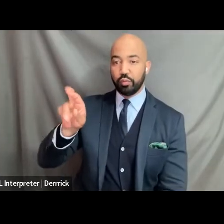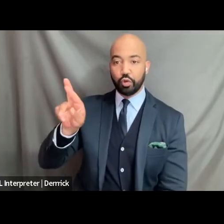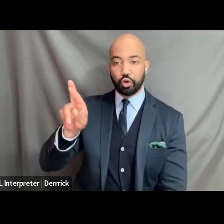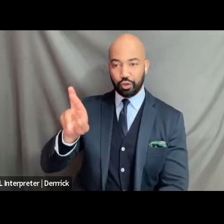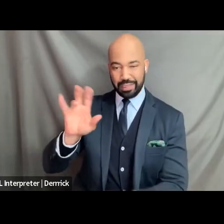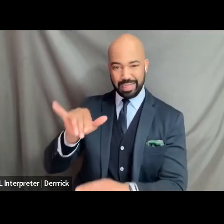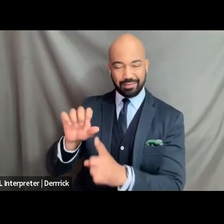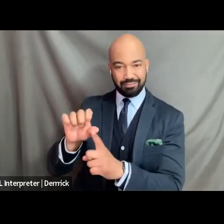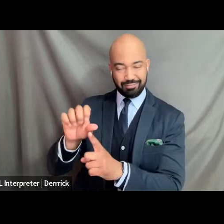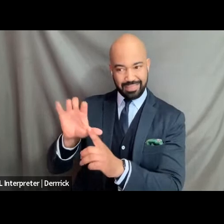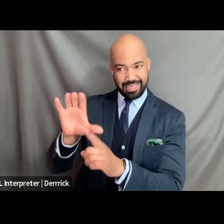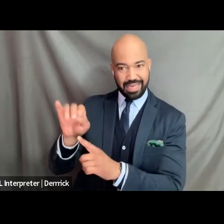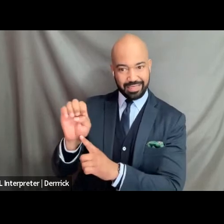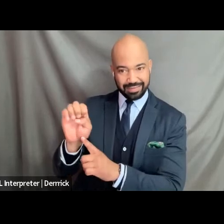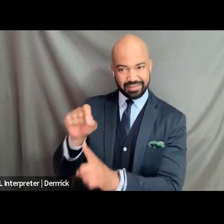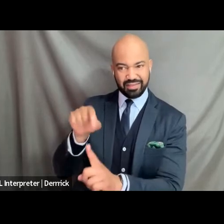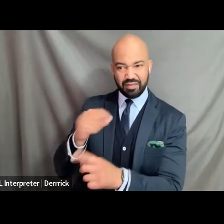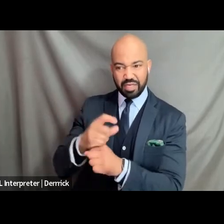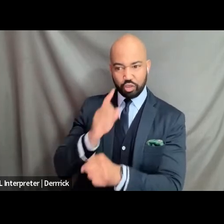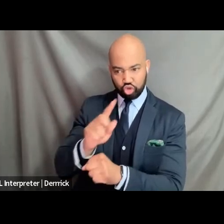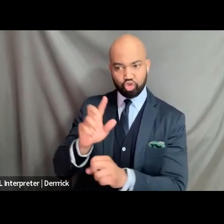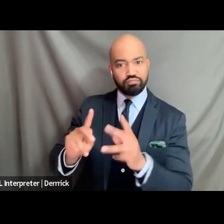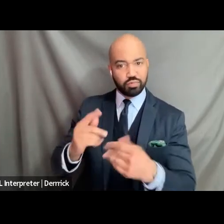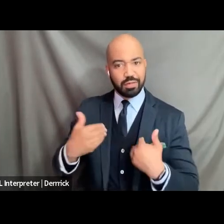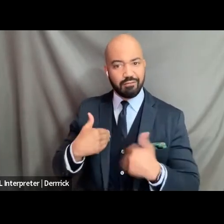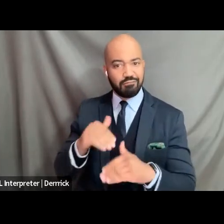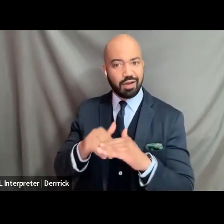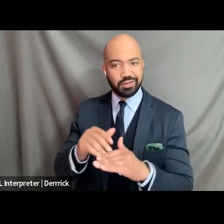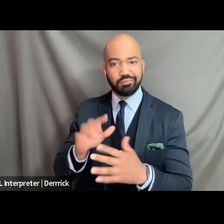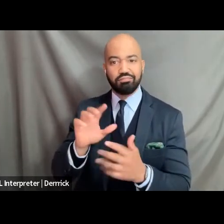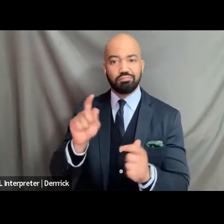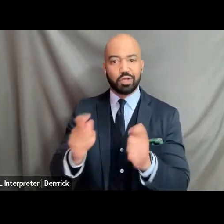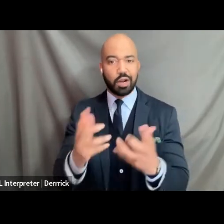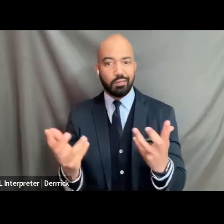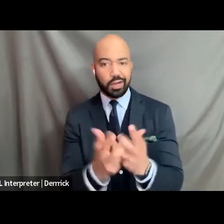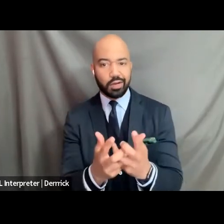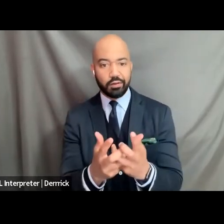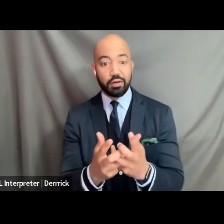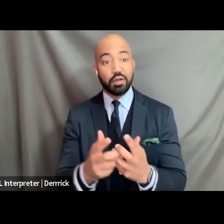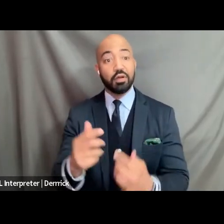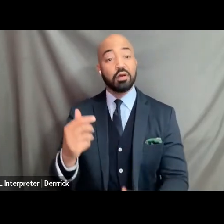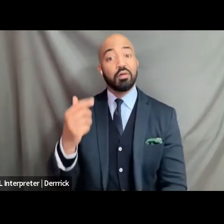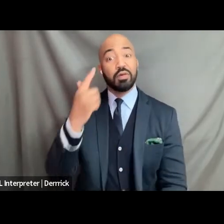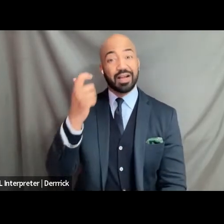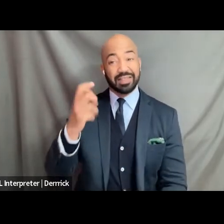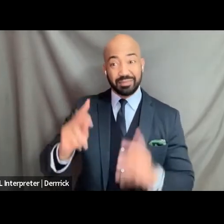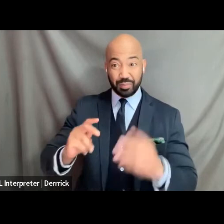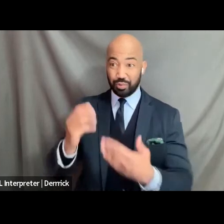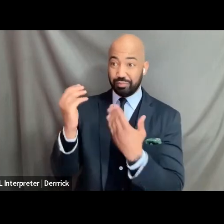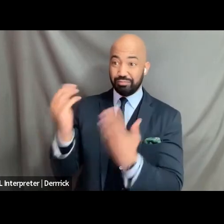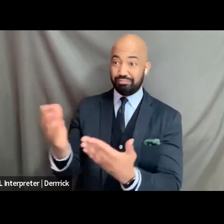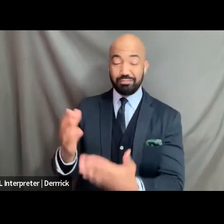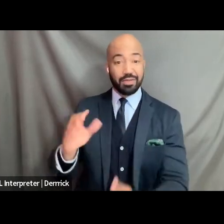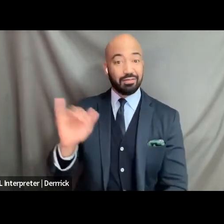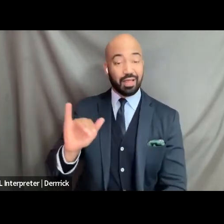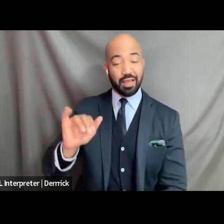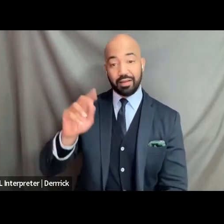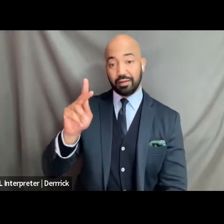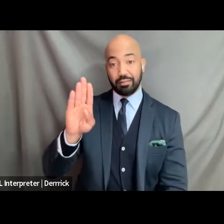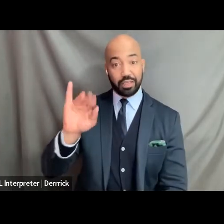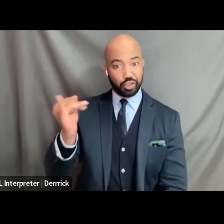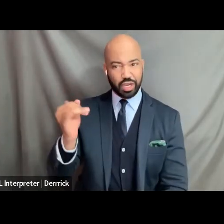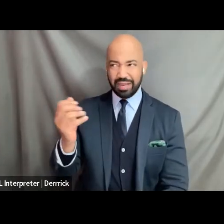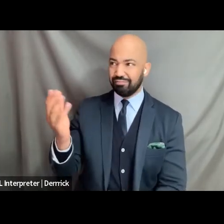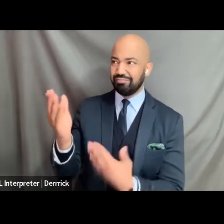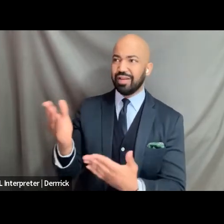i kept on thinking that it is because people like judge katanji blackjackson um her representation